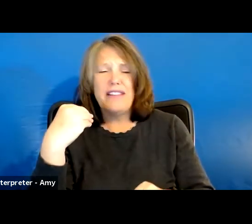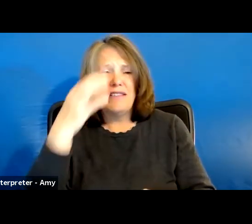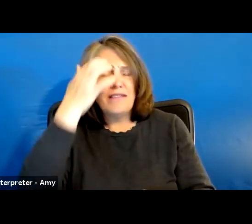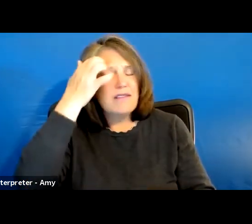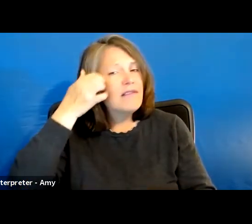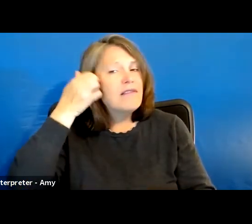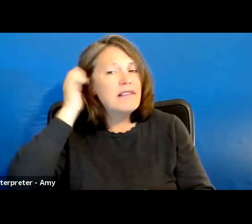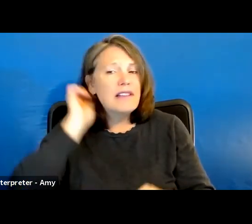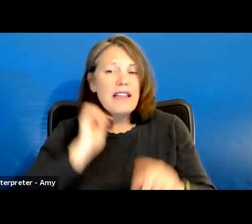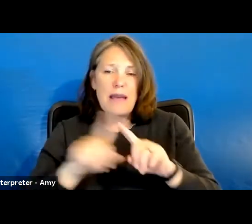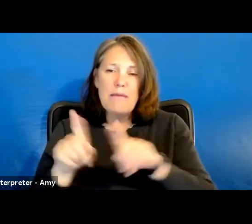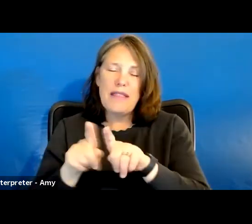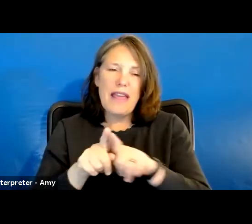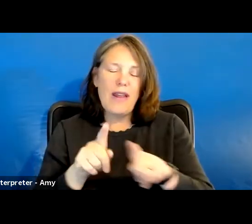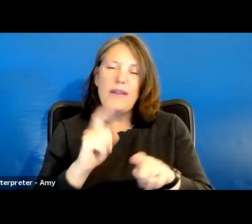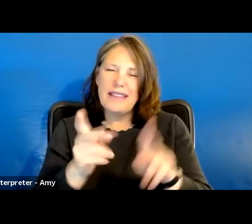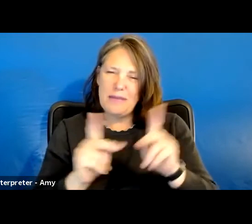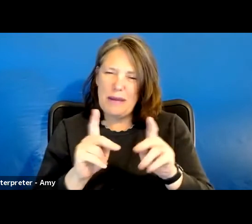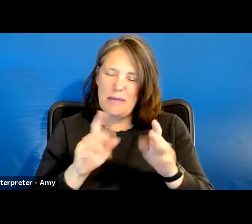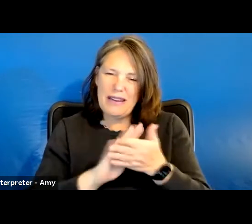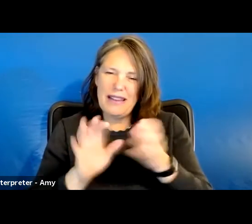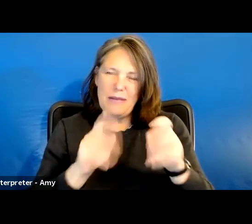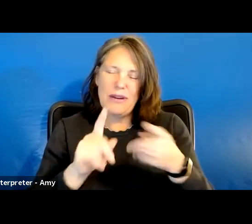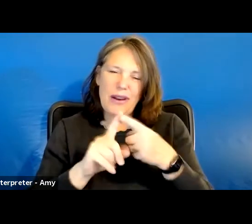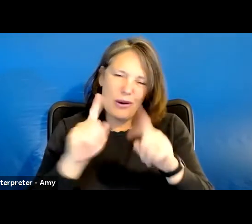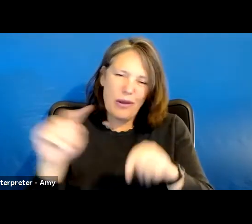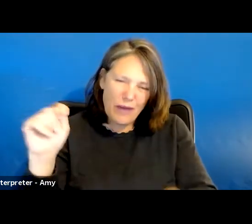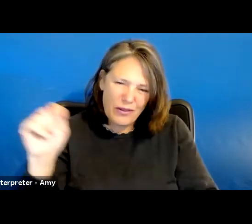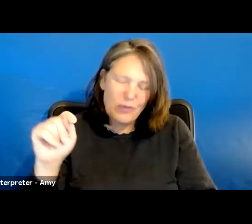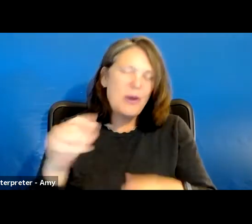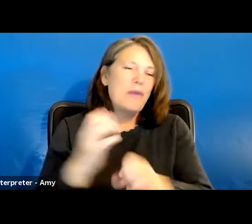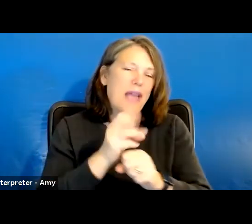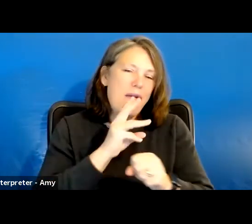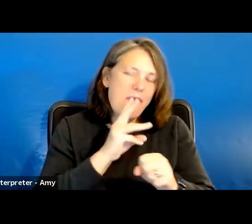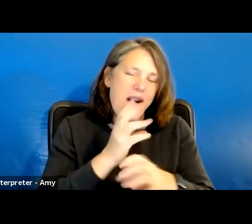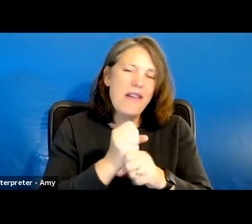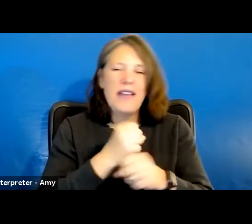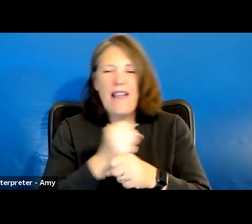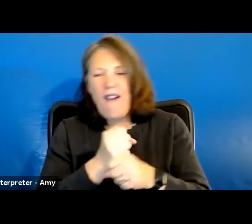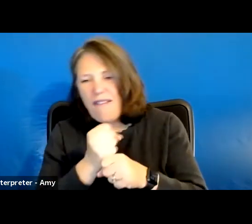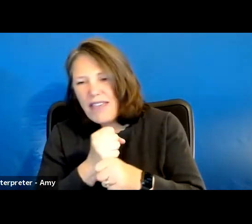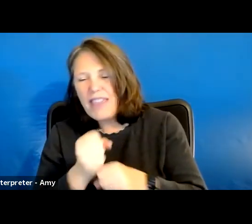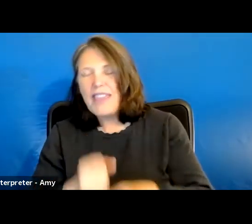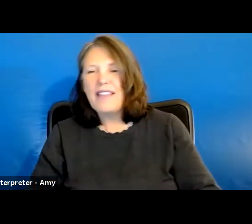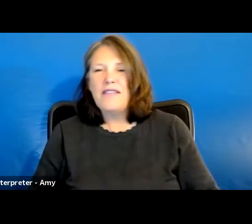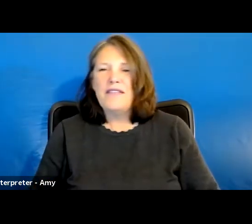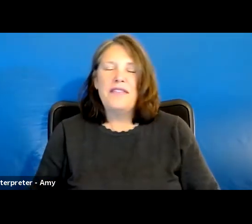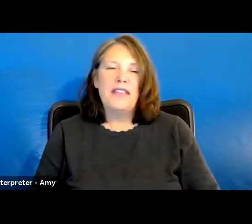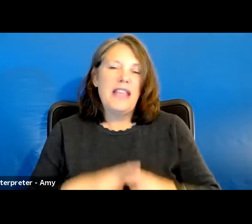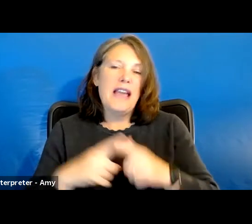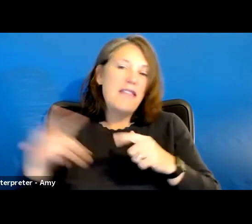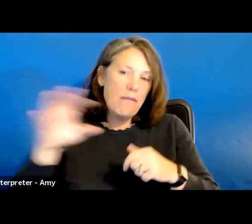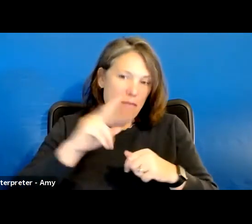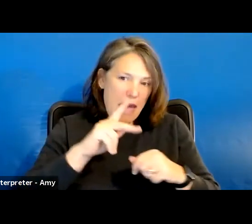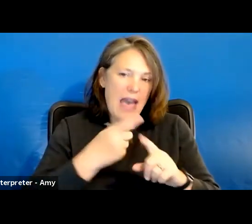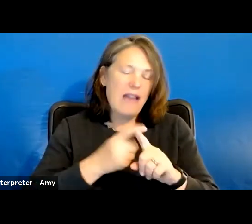But that always gives people a nice opportunity to use the restroom, get some water, grab a cup of coffee. Then they're going to come back